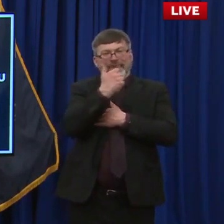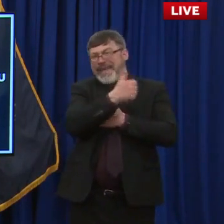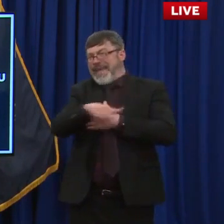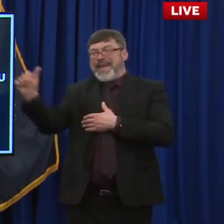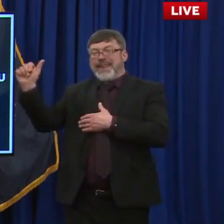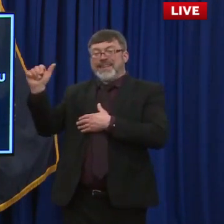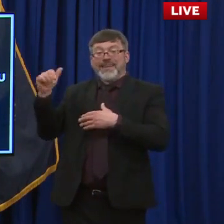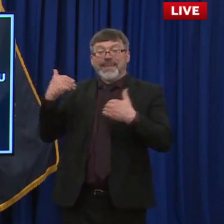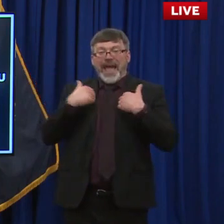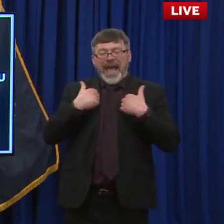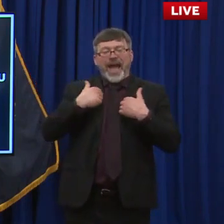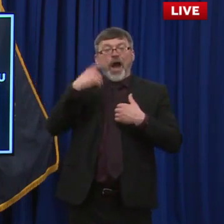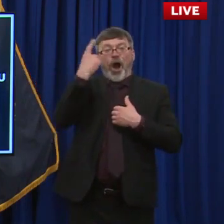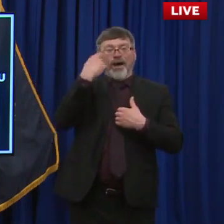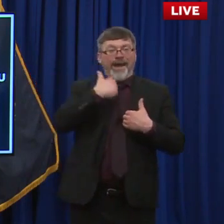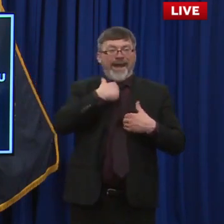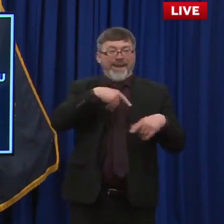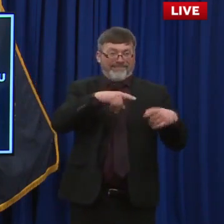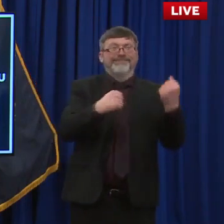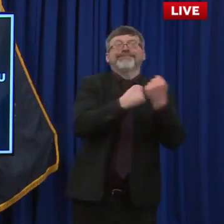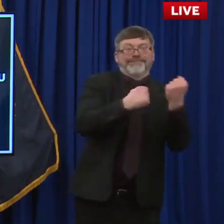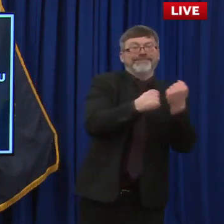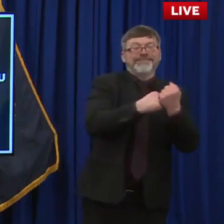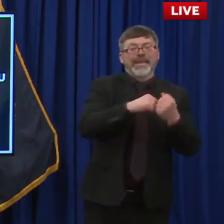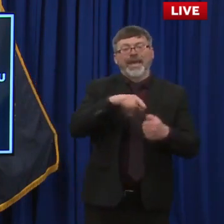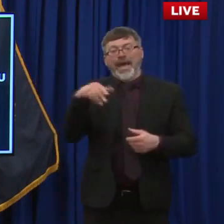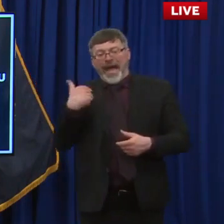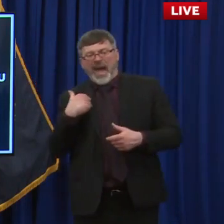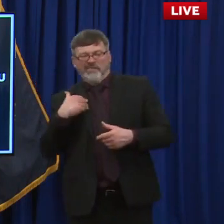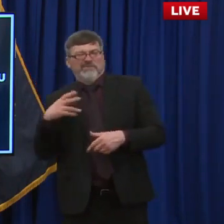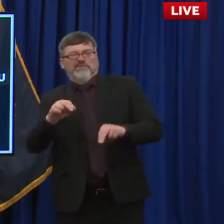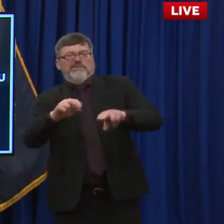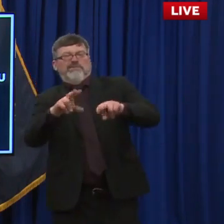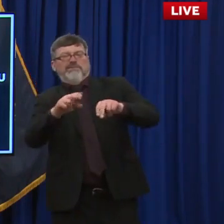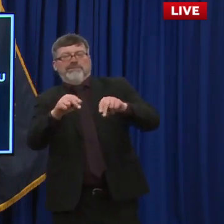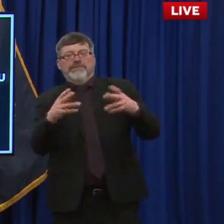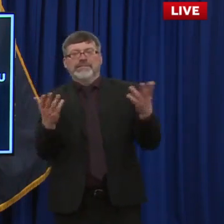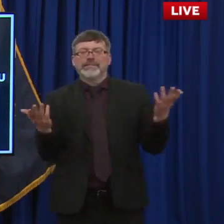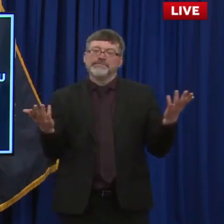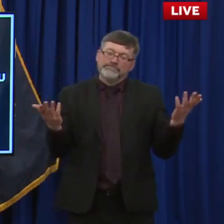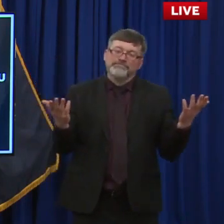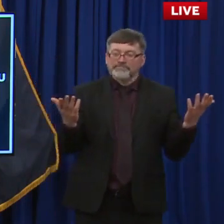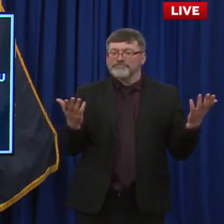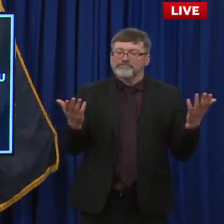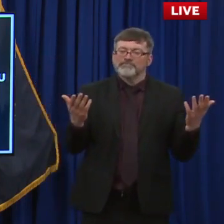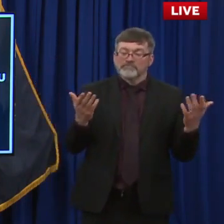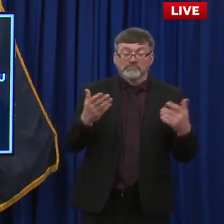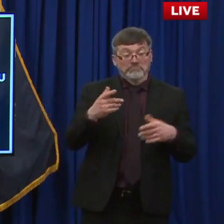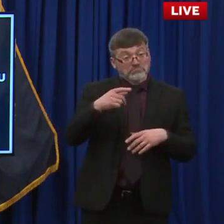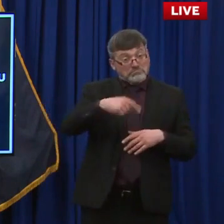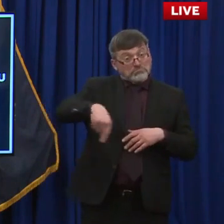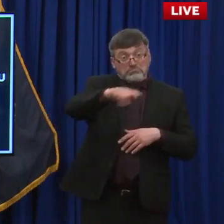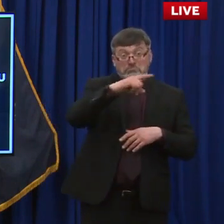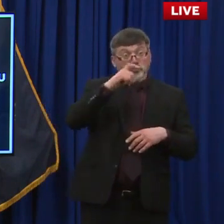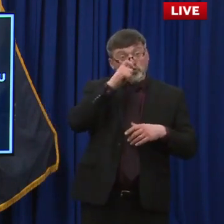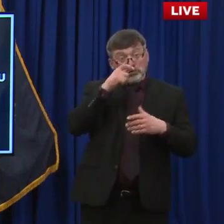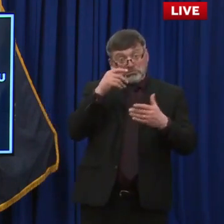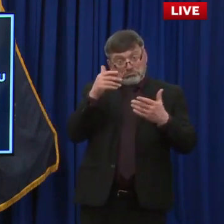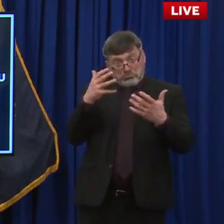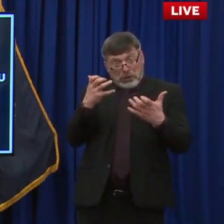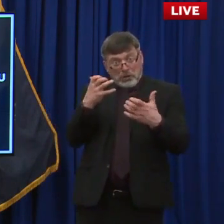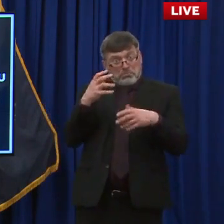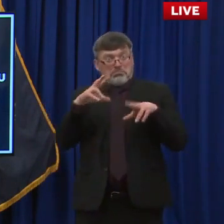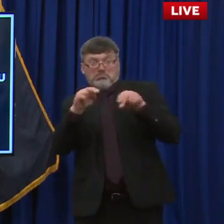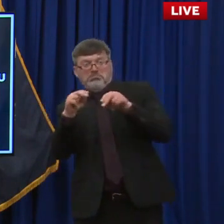reasonable. They should have their say and they should bring their concerns to the town level. But it's a great project and we're very hopeful it'll move forward. They did write me a letter and we